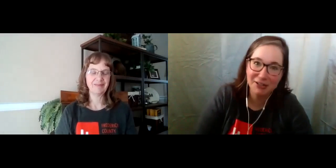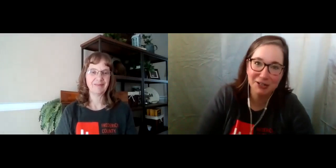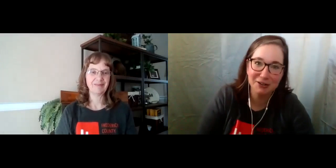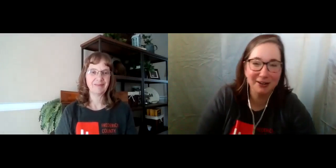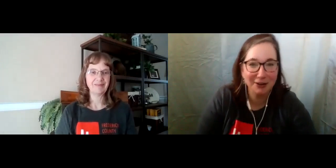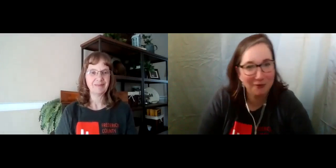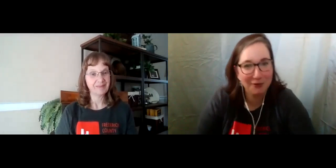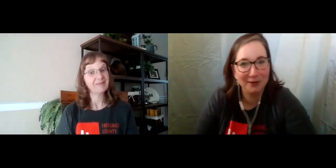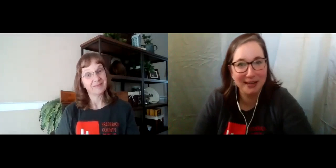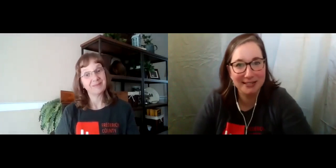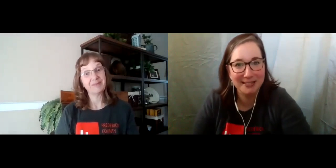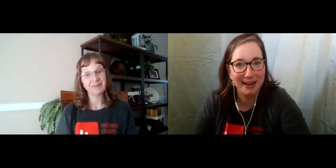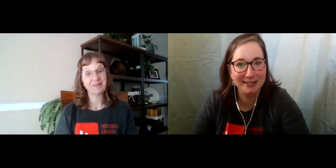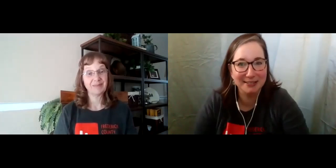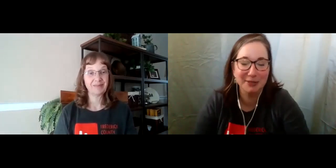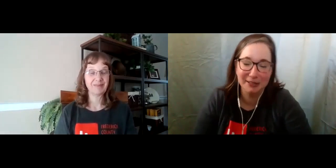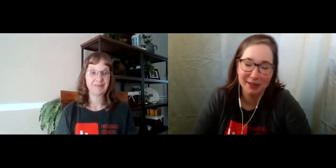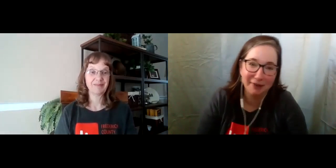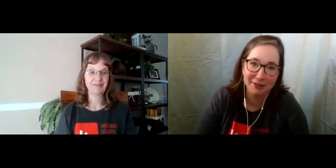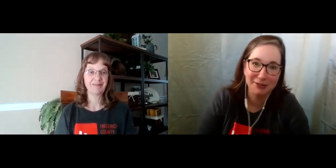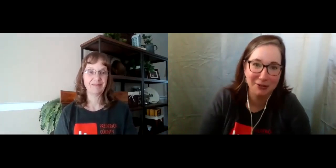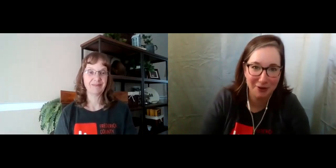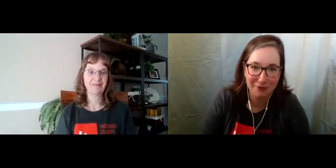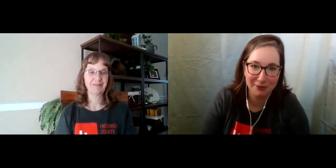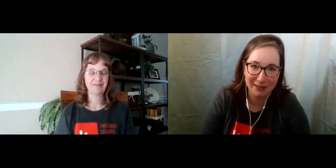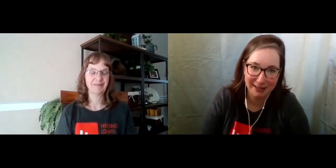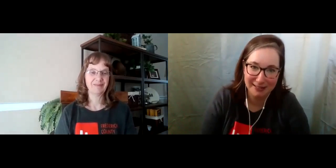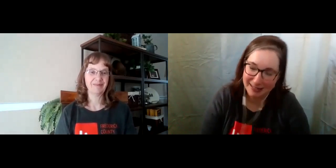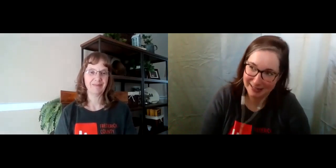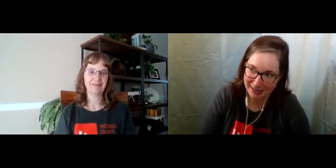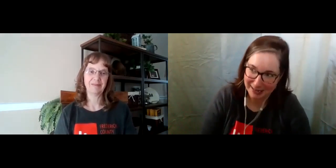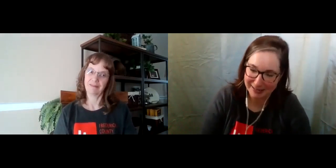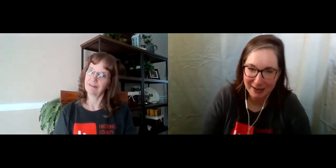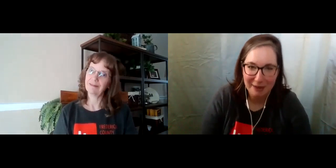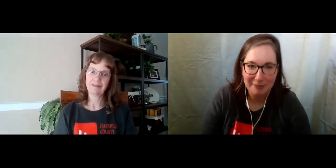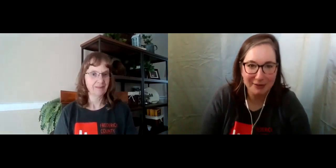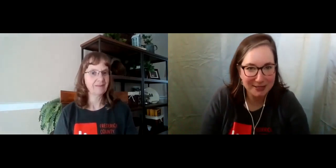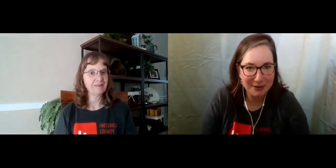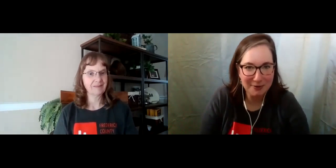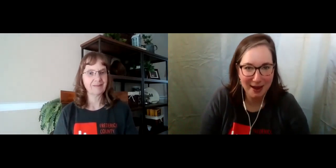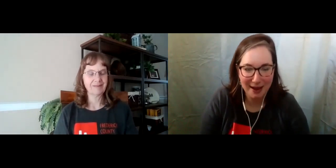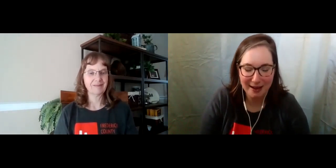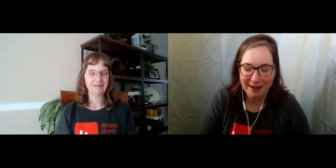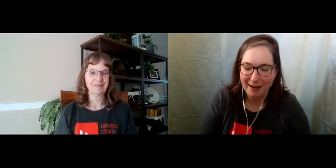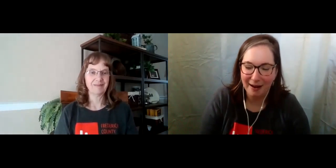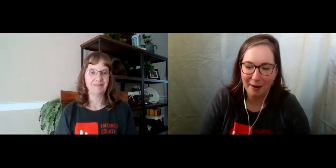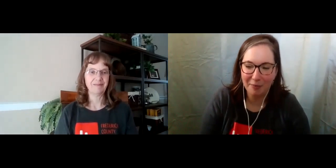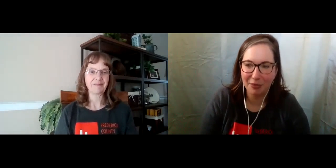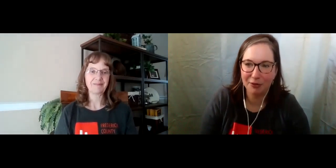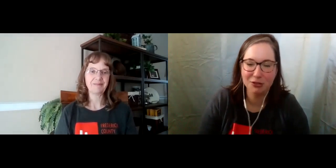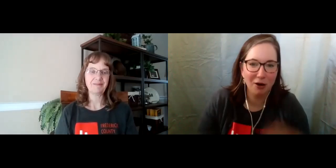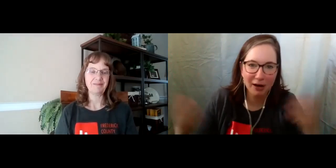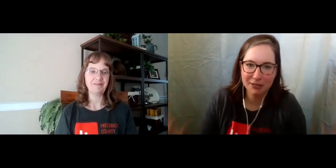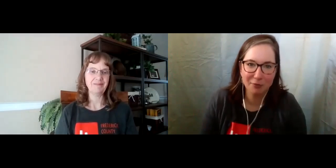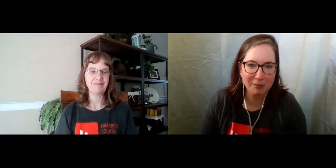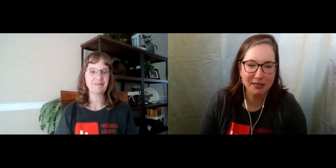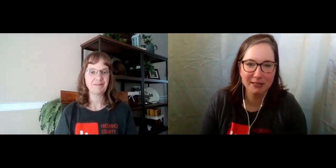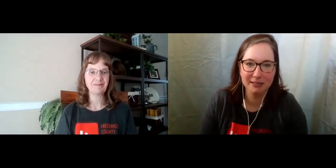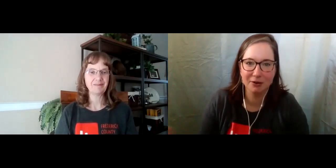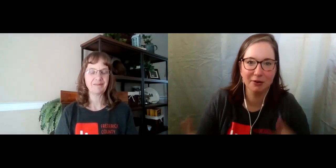on COVID-related signs. Because a lot of things are COVID-related these days. But that's okay. There's all kinds of websites and all kinds